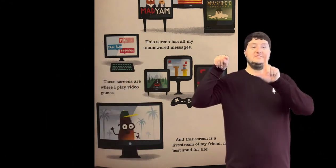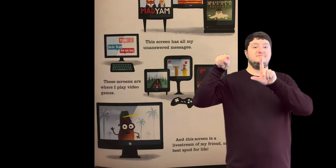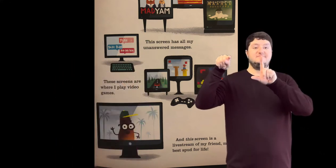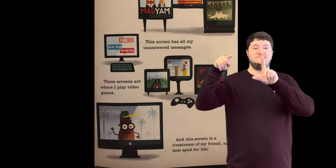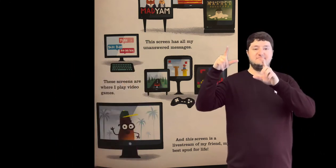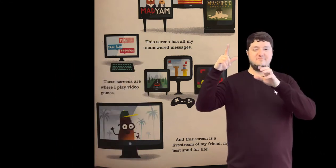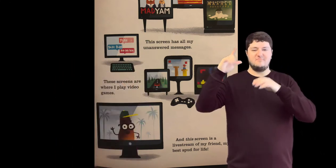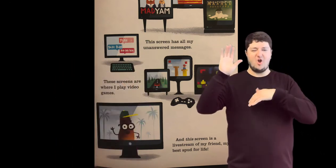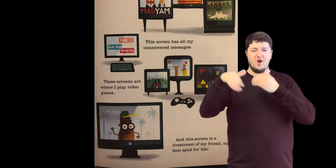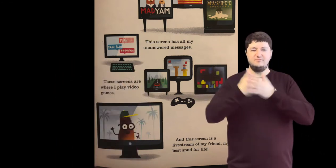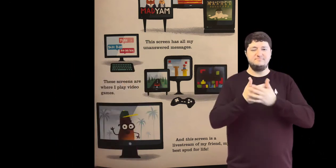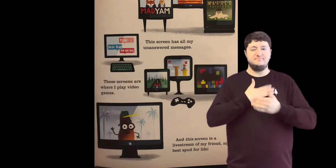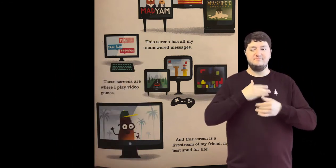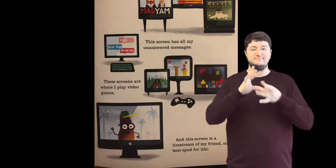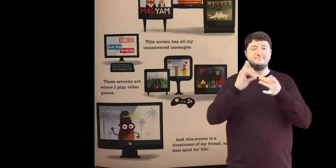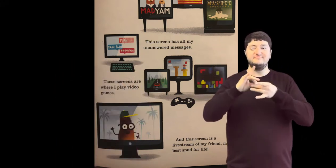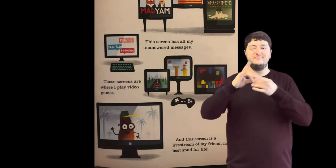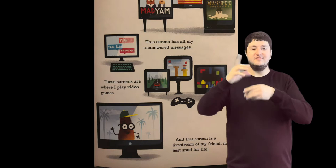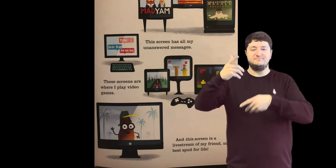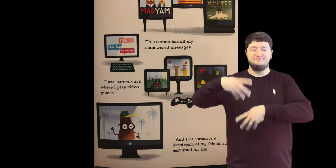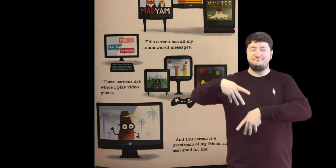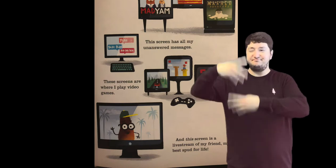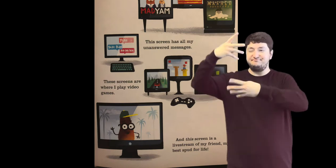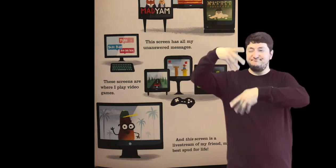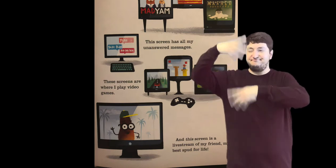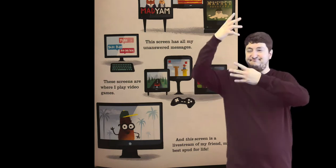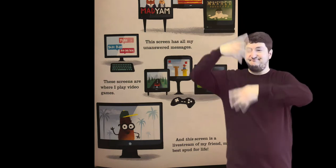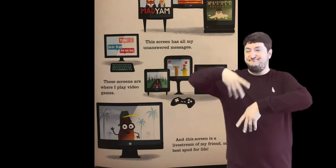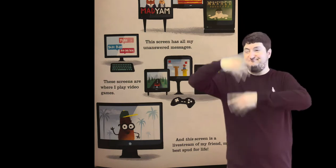This screen has all my unanswered messages